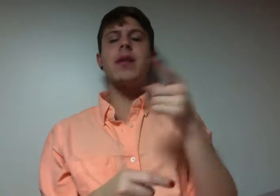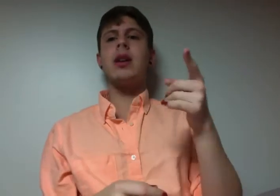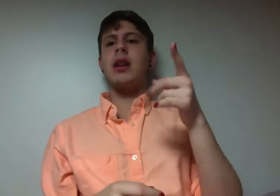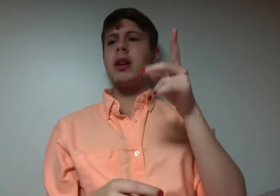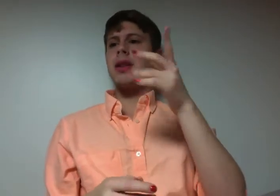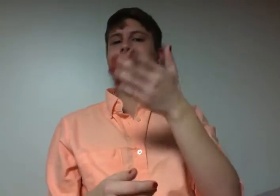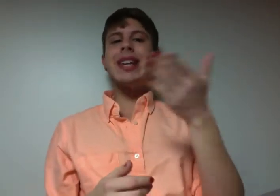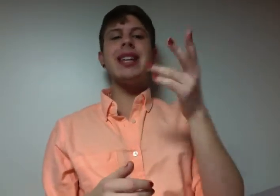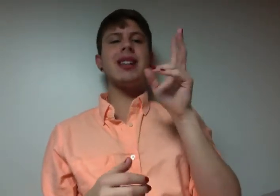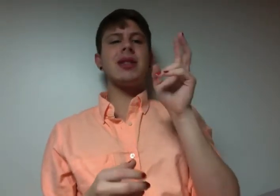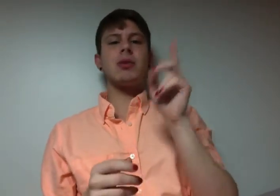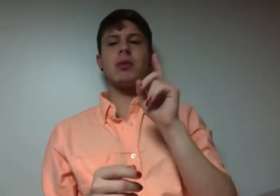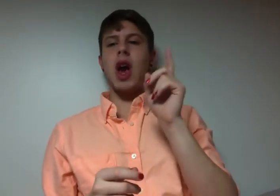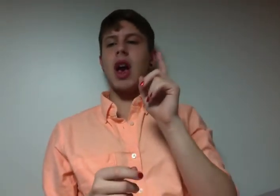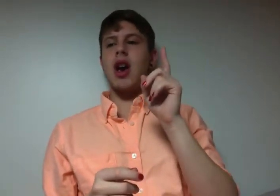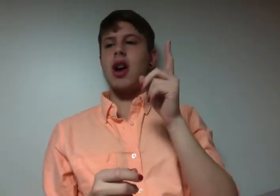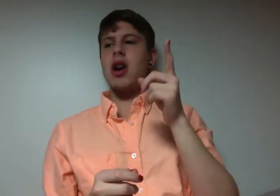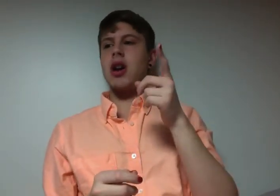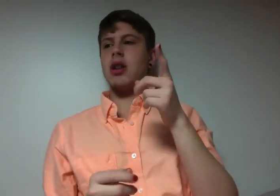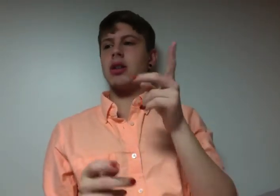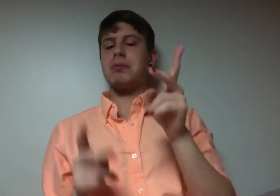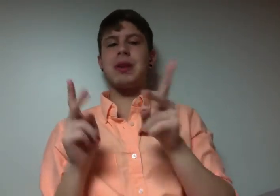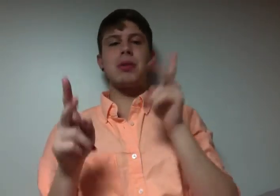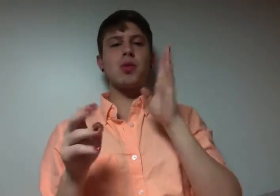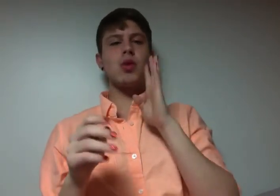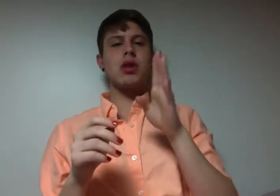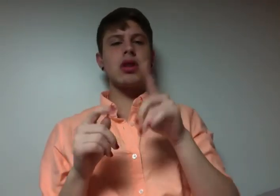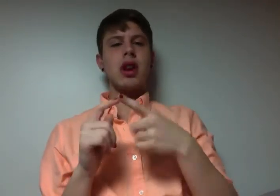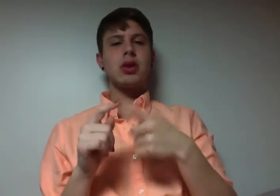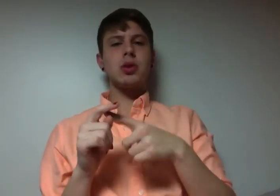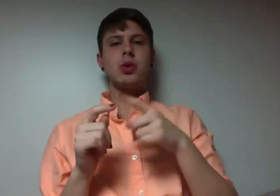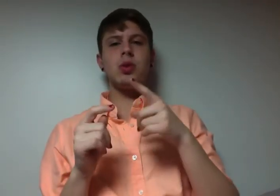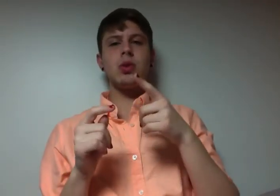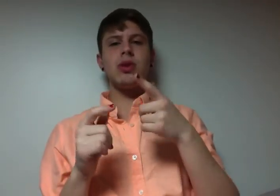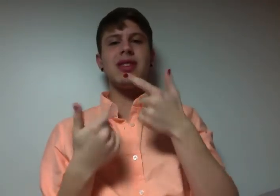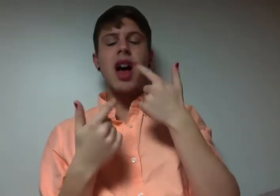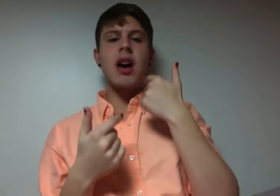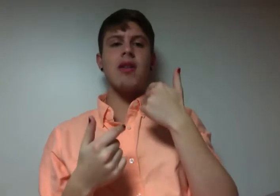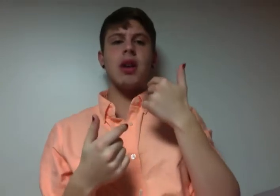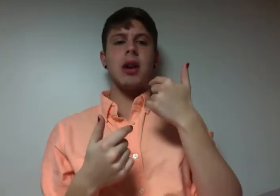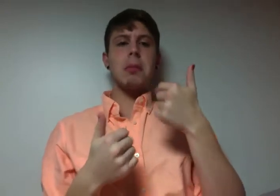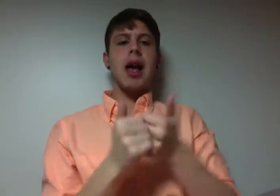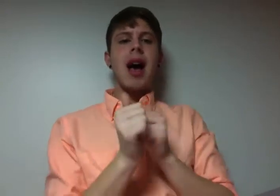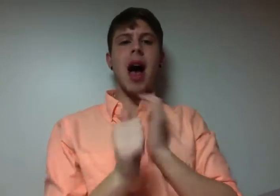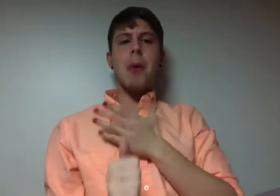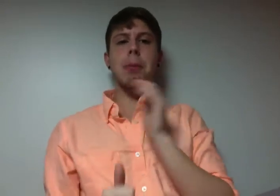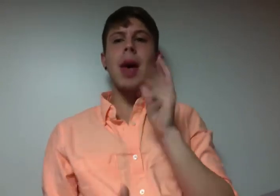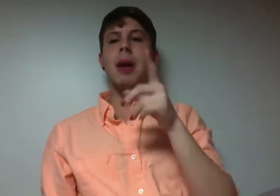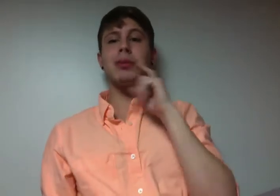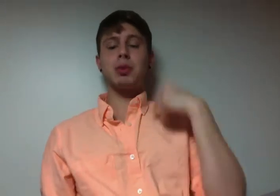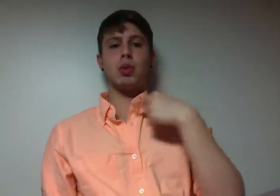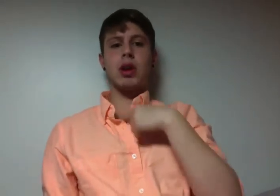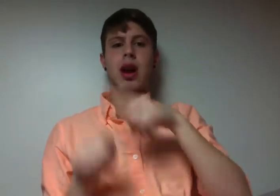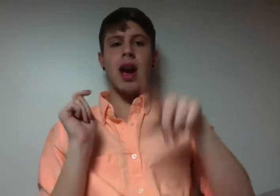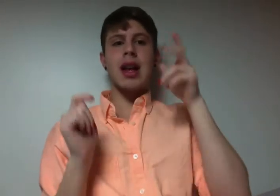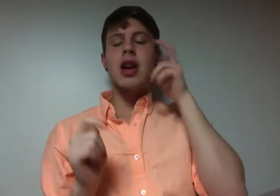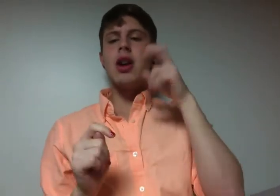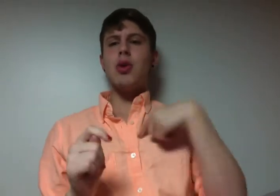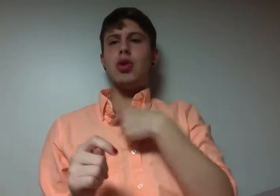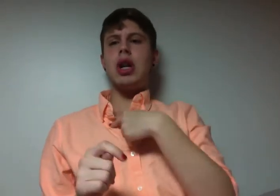your mama, your mammy. I'll put this flannel zebra jammy secondhand. I'll rock that motherfucker. They're buildin' Lindsay with the socks on that motherfucker. I hit the party and they